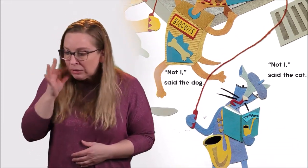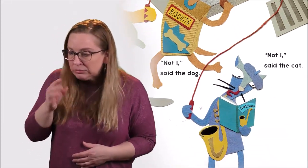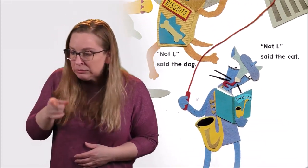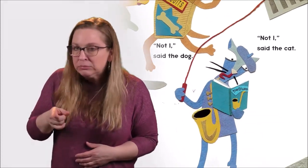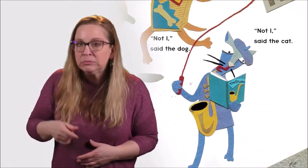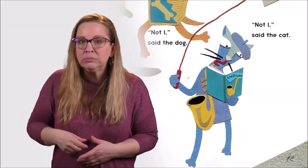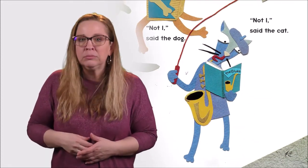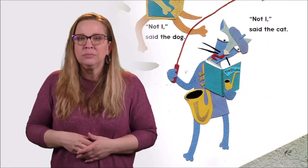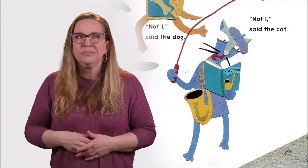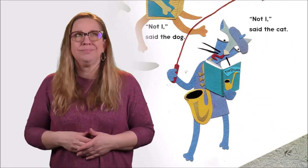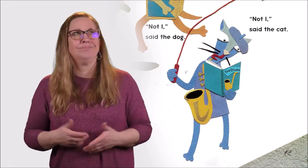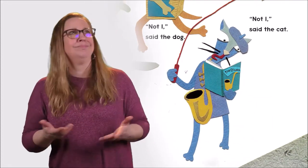Not I, said the cat.